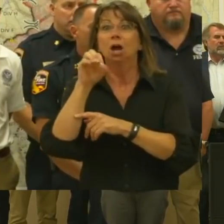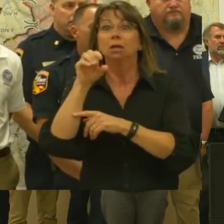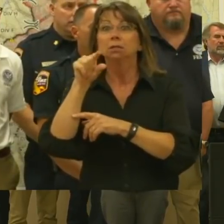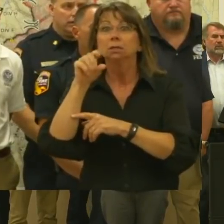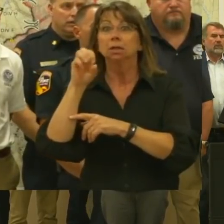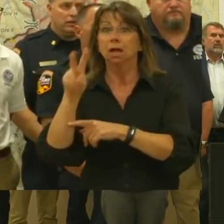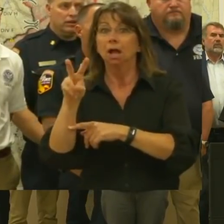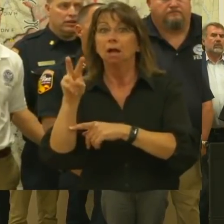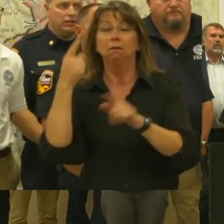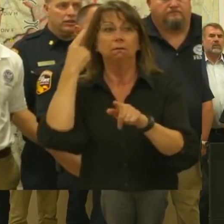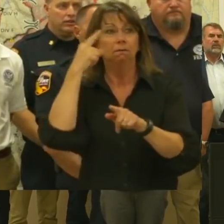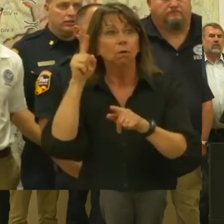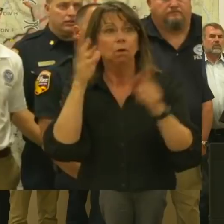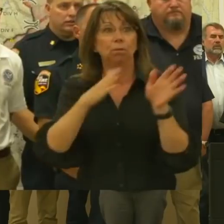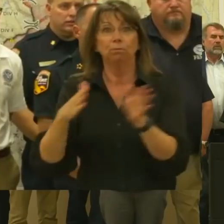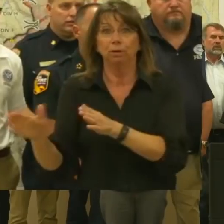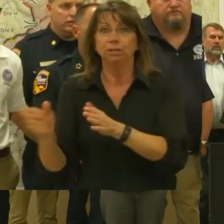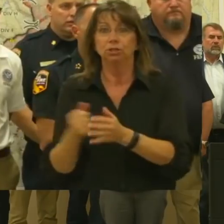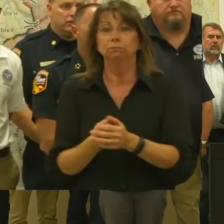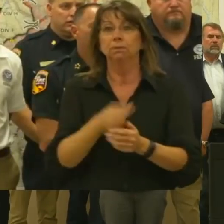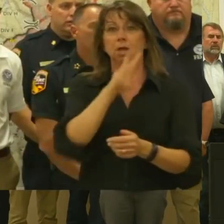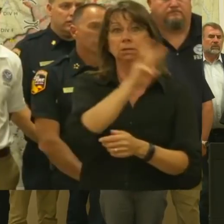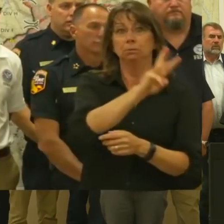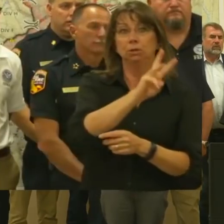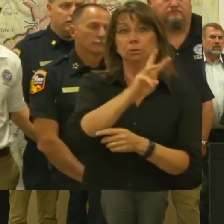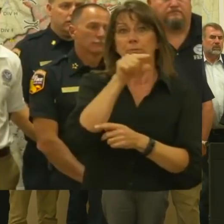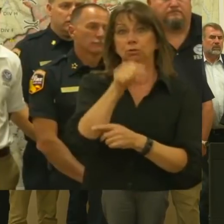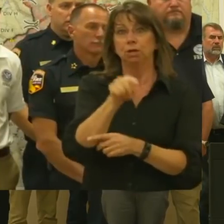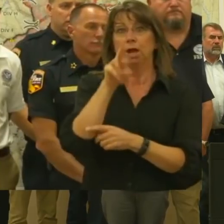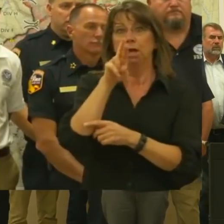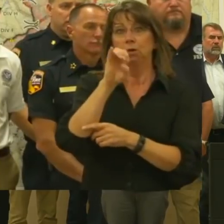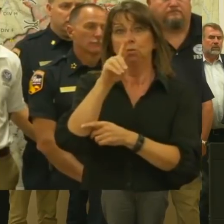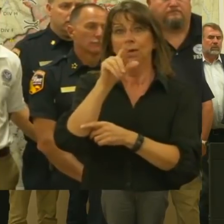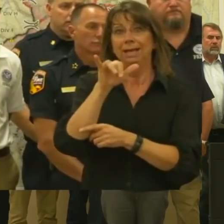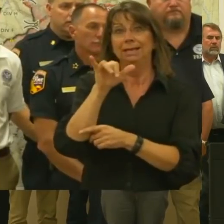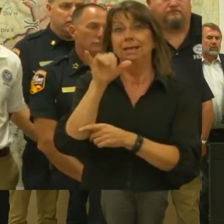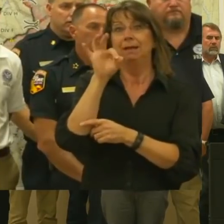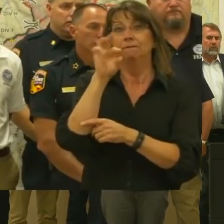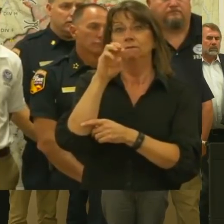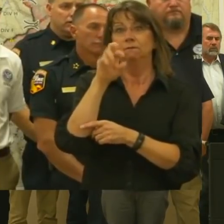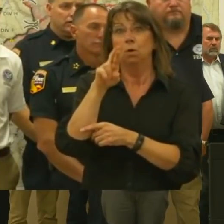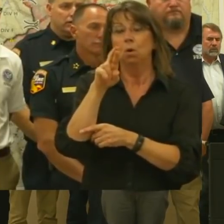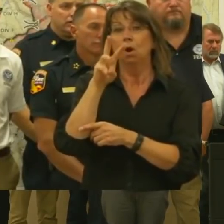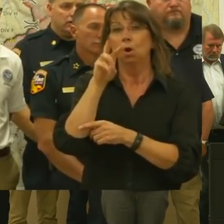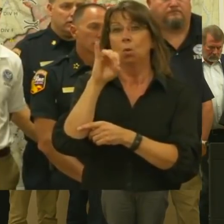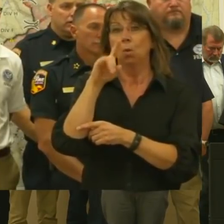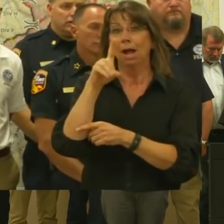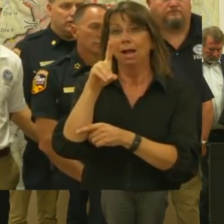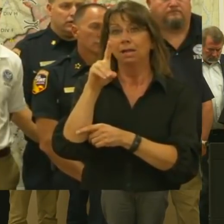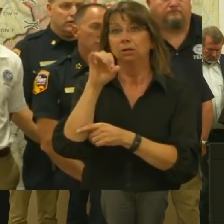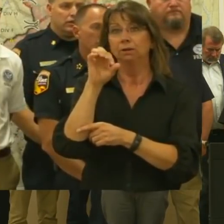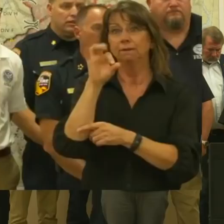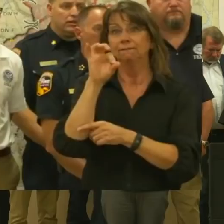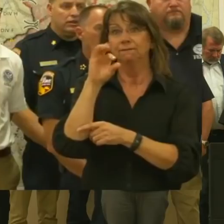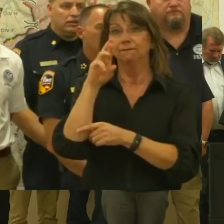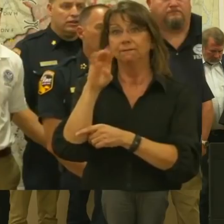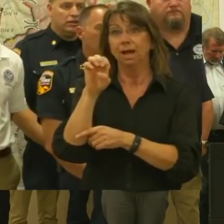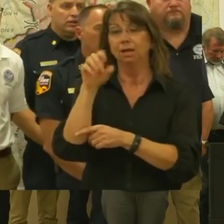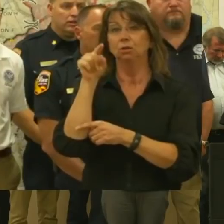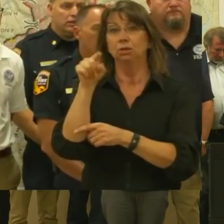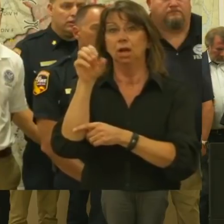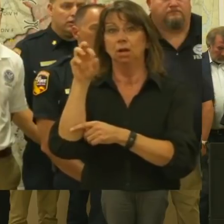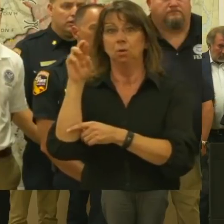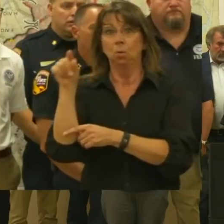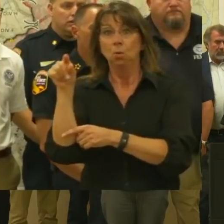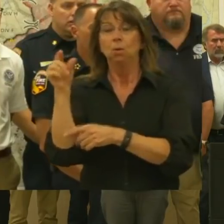local communities provide. One is www.readyforwildfire.org. You will find some wonderful resources there.